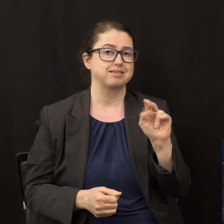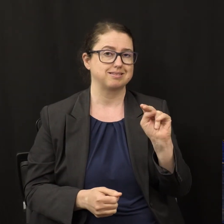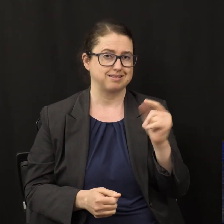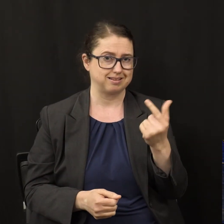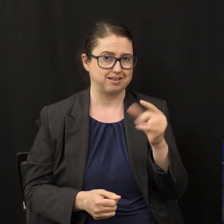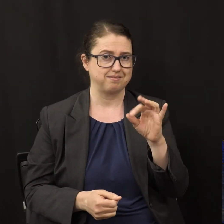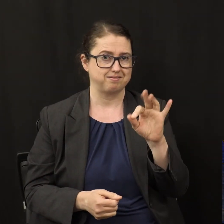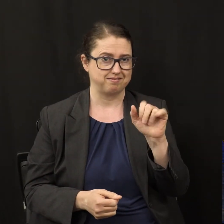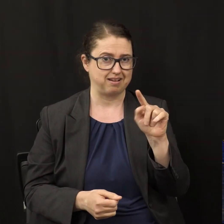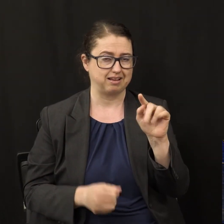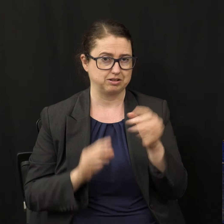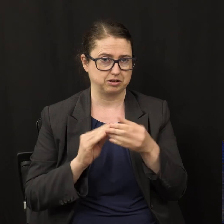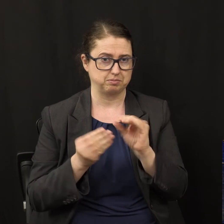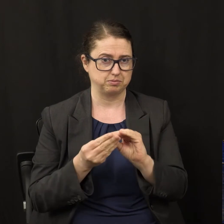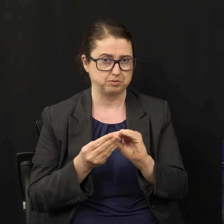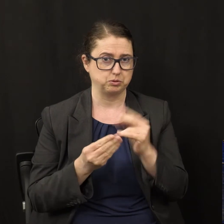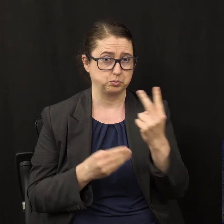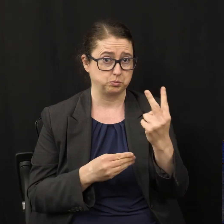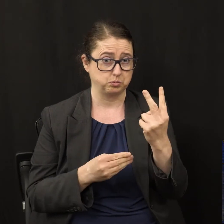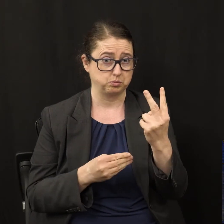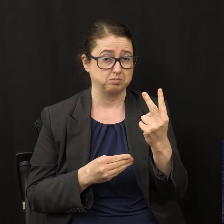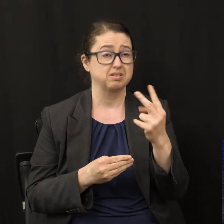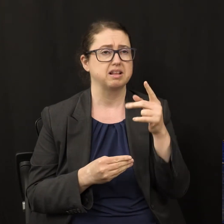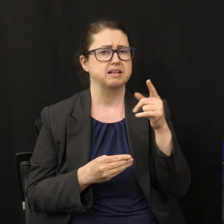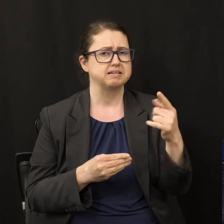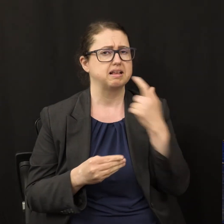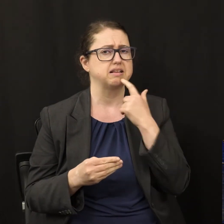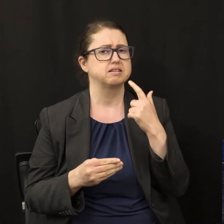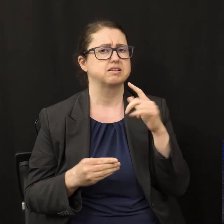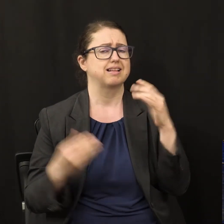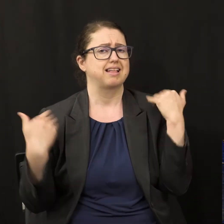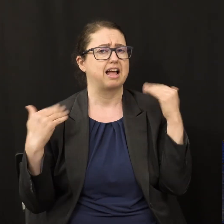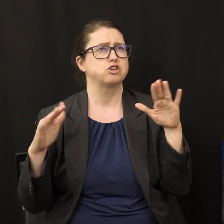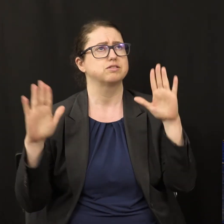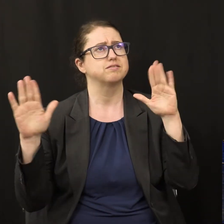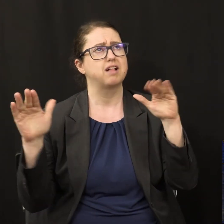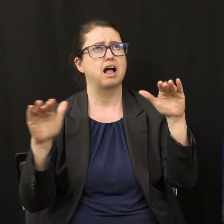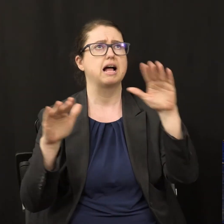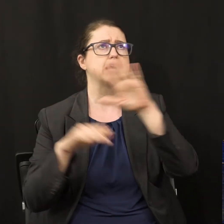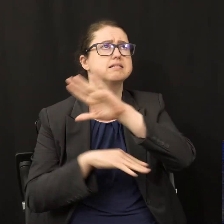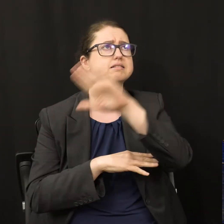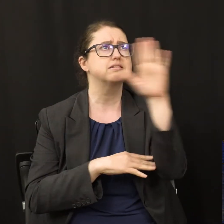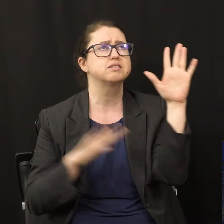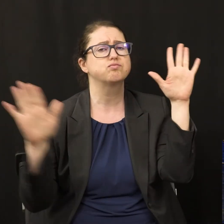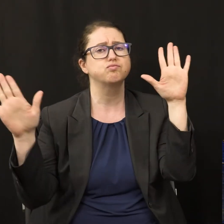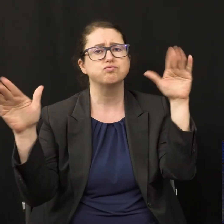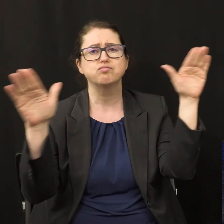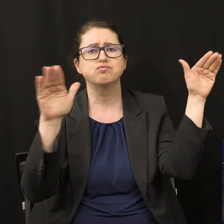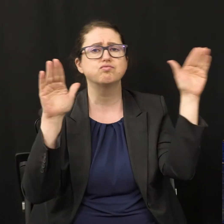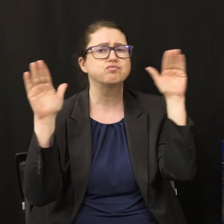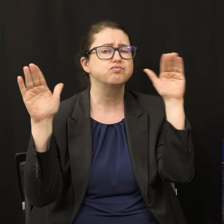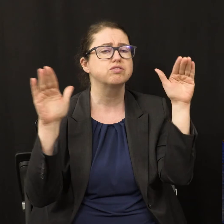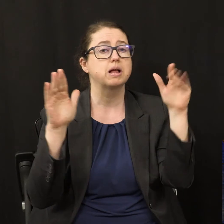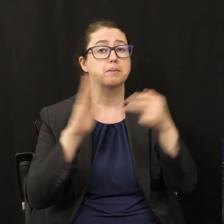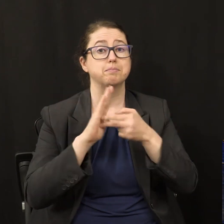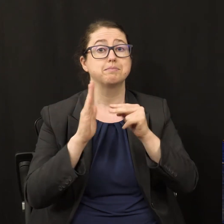The angels fly in the midst of heaven. Which means that the messages are of heavenly origin.